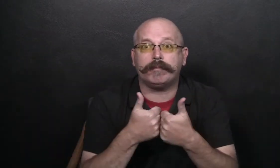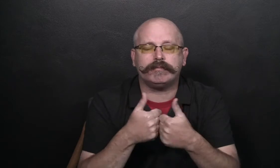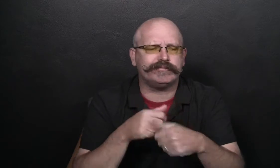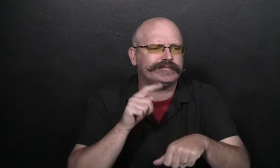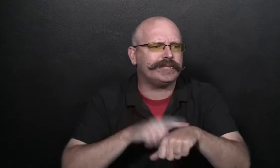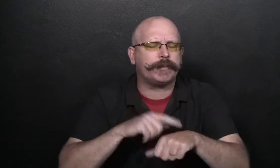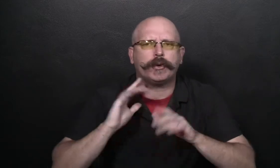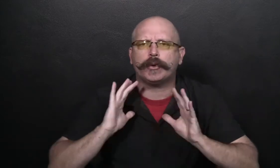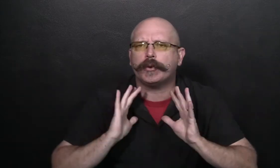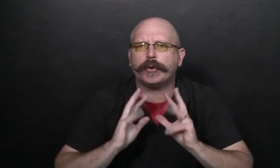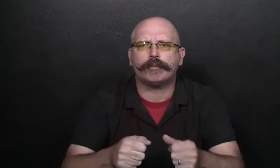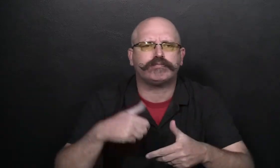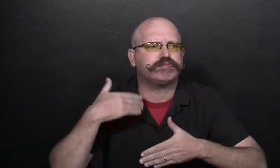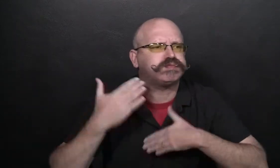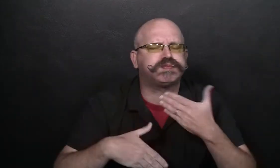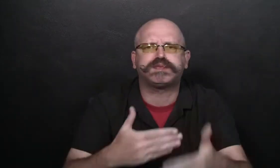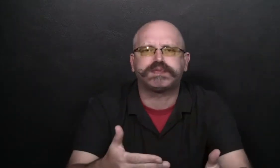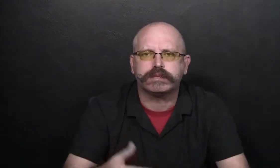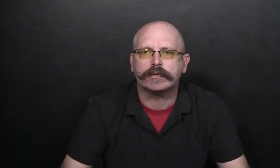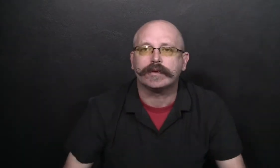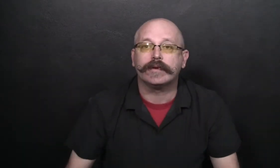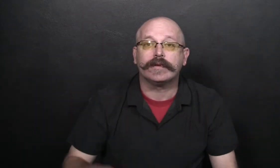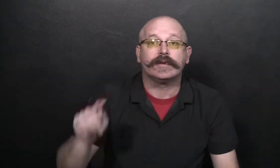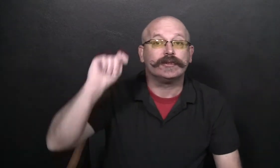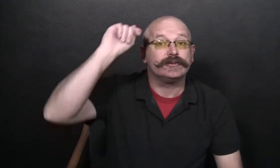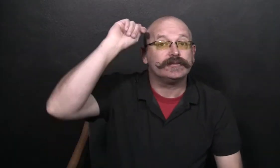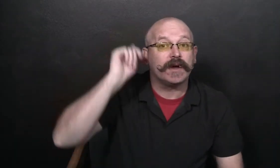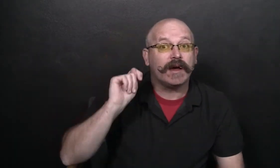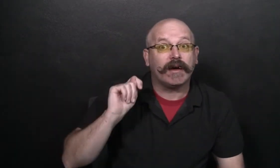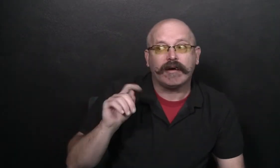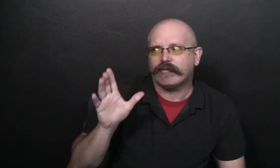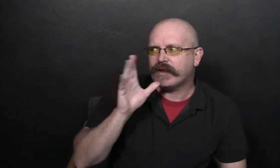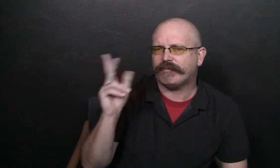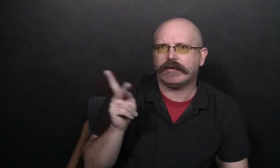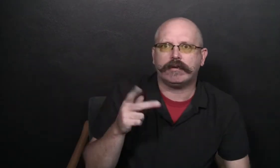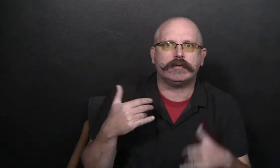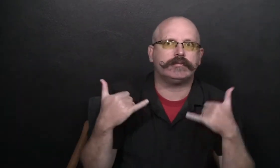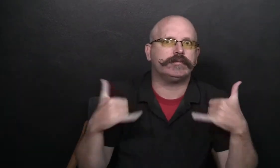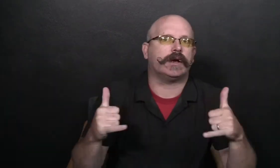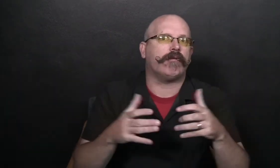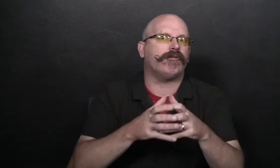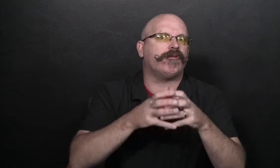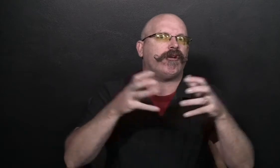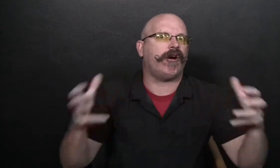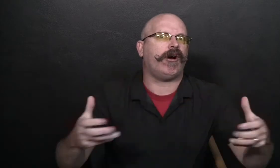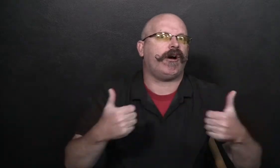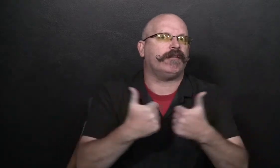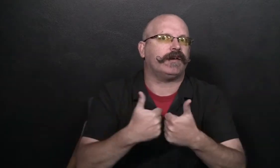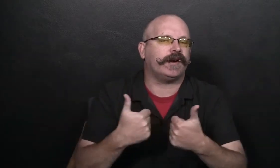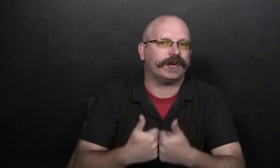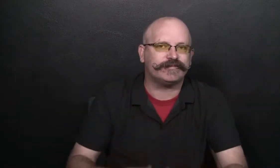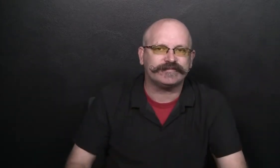things to make the time pass. Trinka and her mom played lots of games.